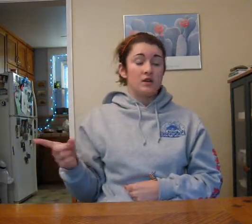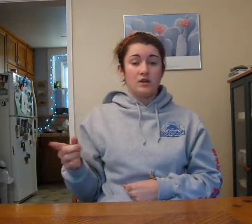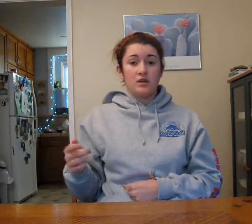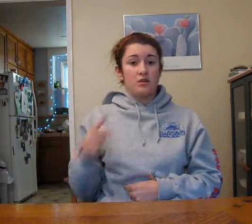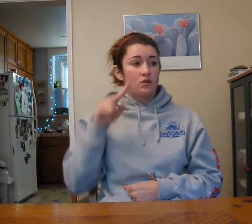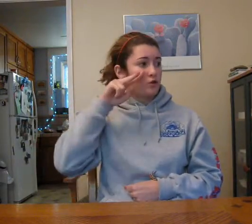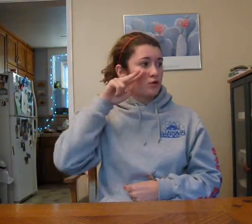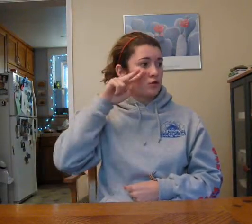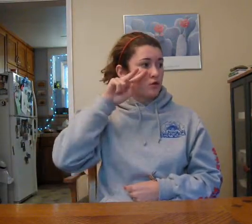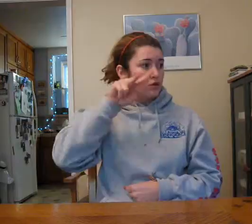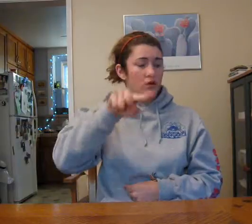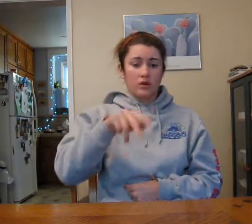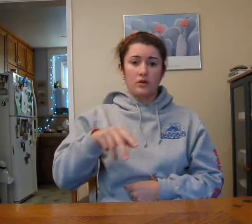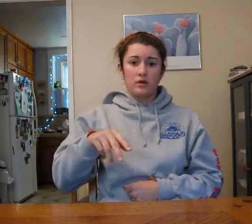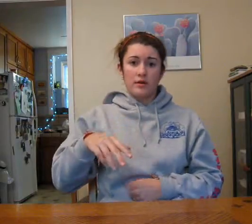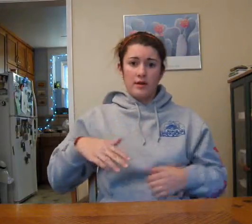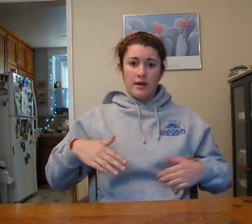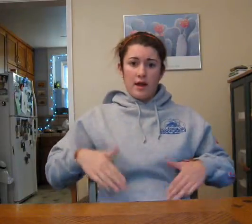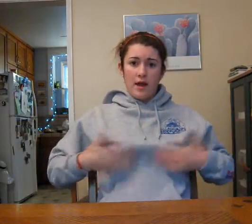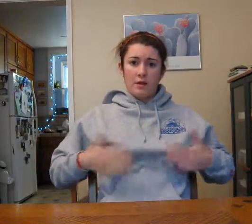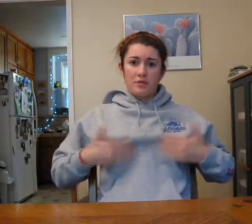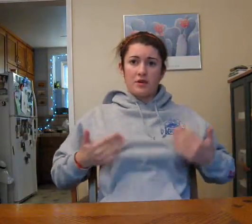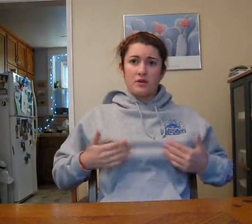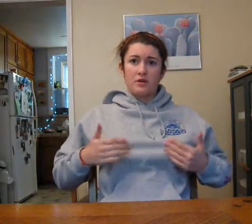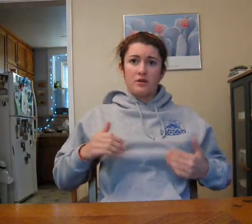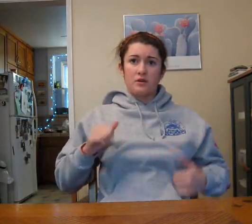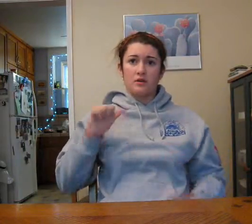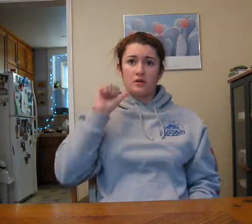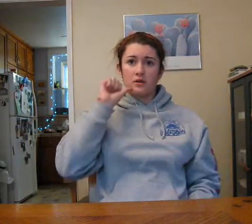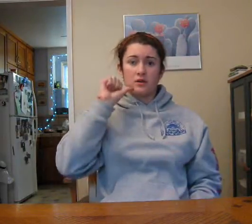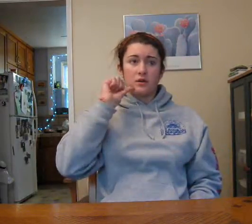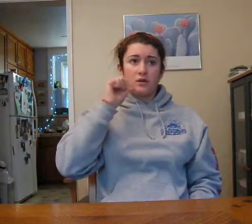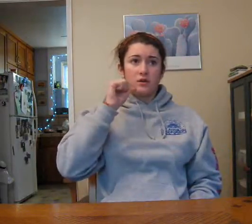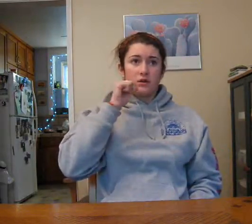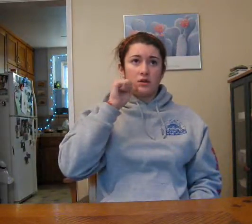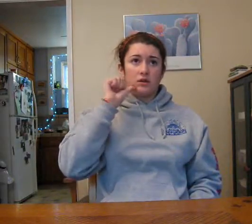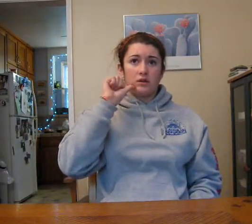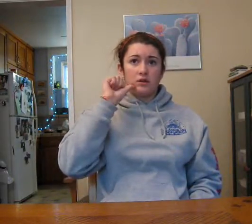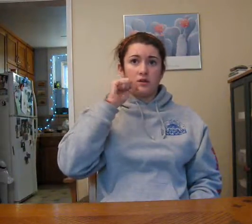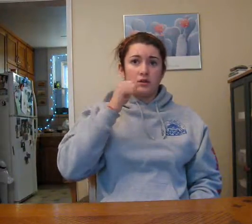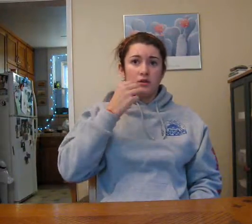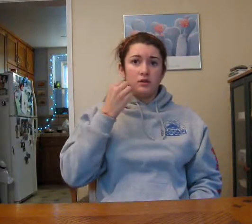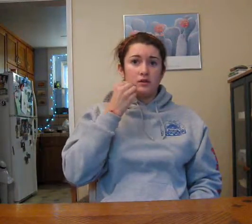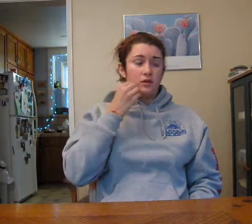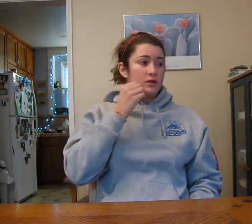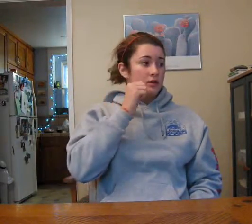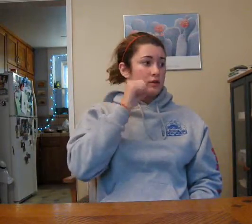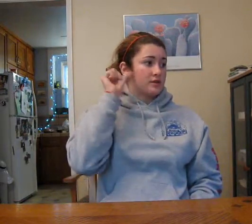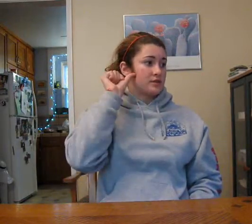he look happy yesterday,